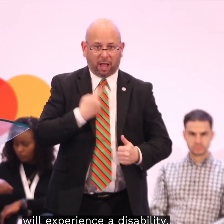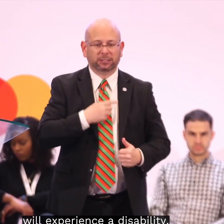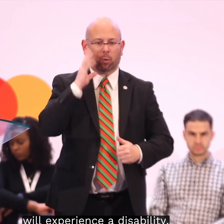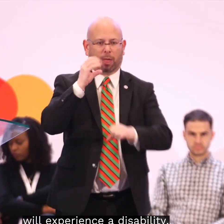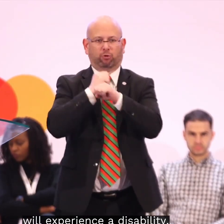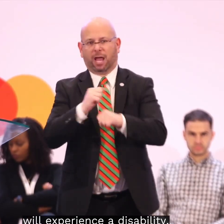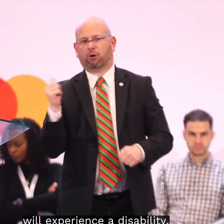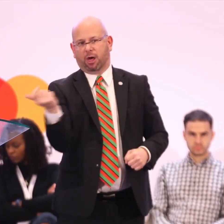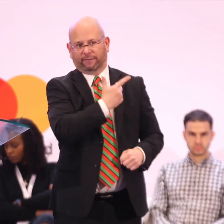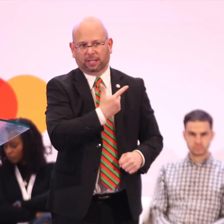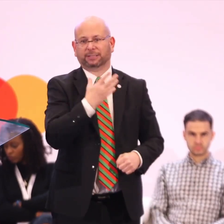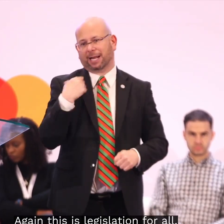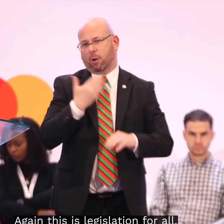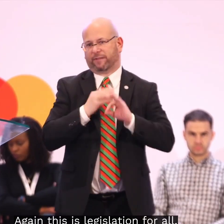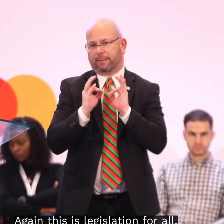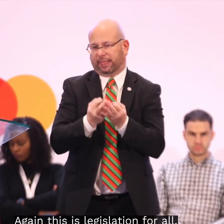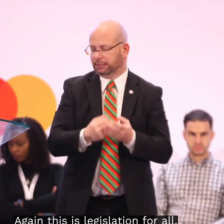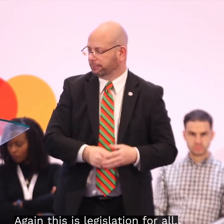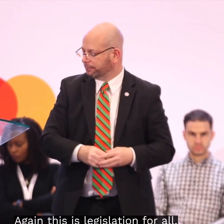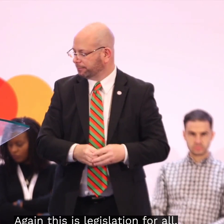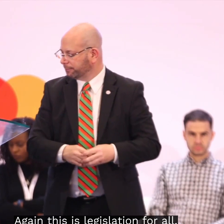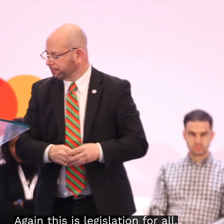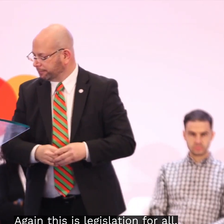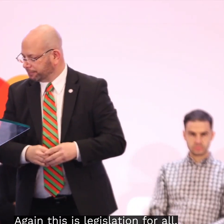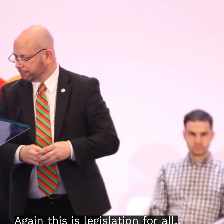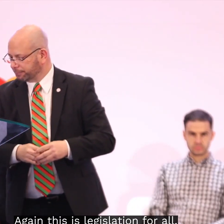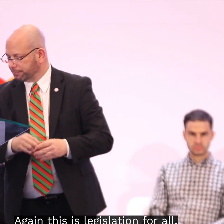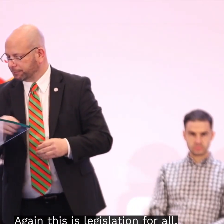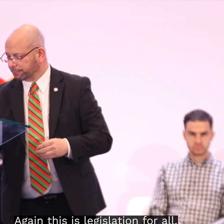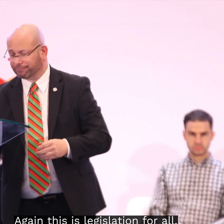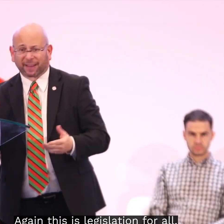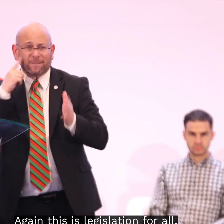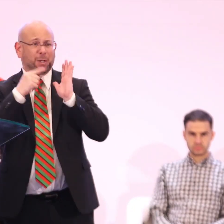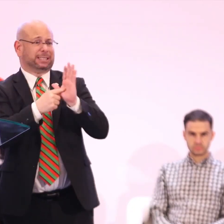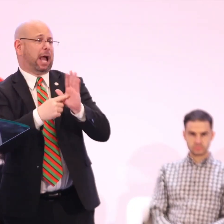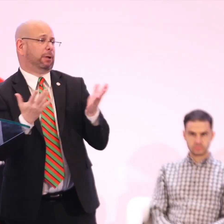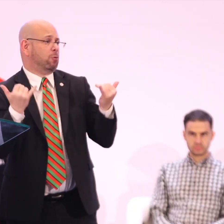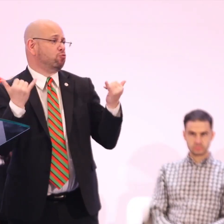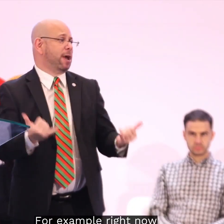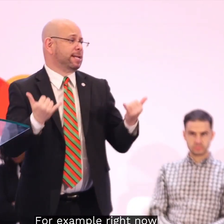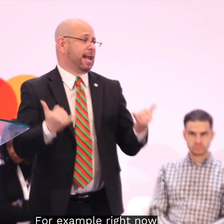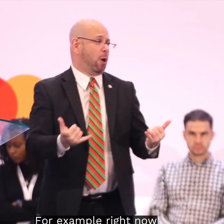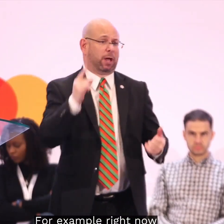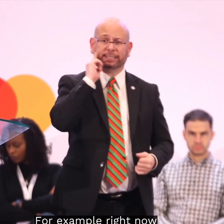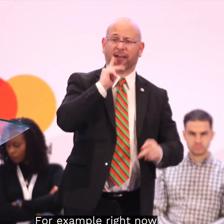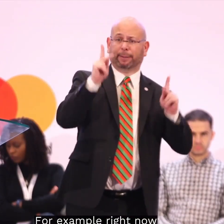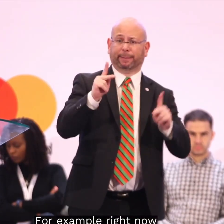a disability. So again, this is legislation for all. For example, right now,